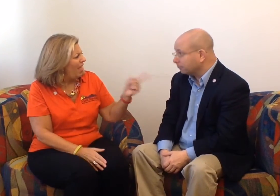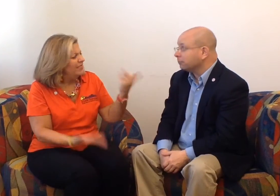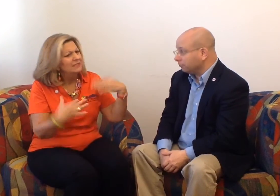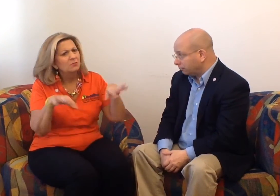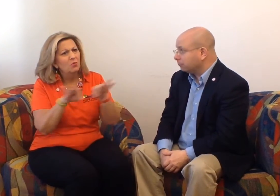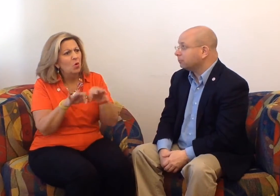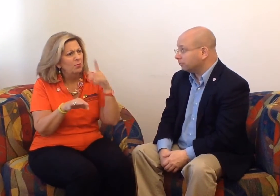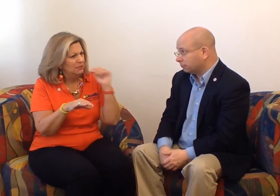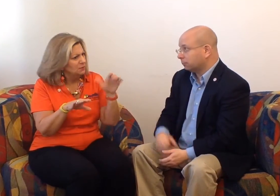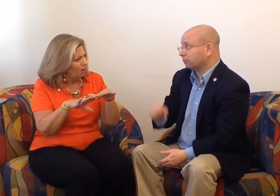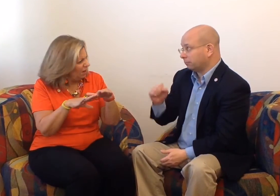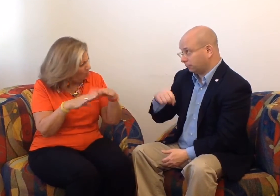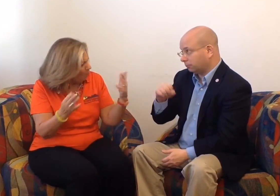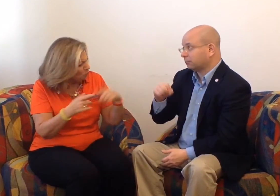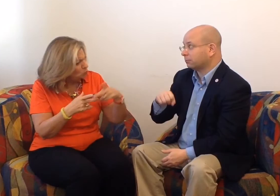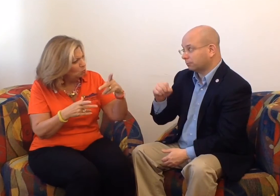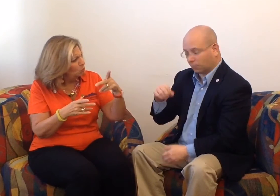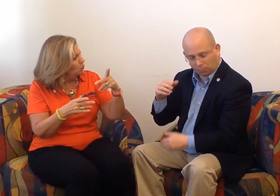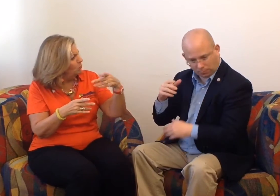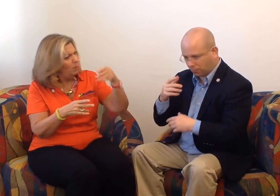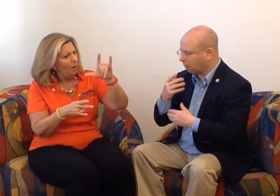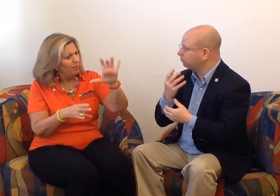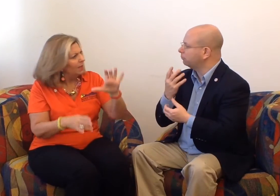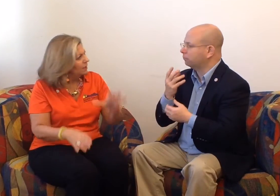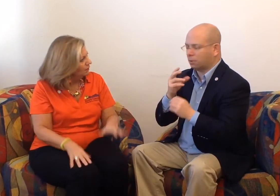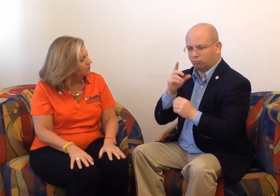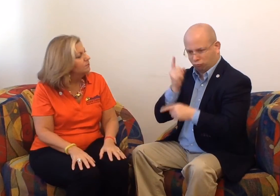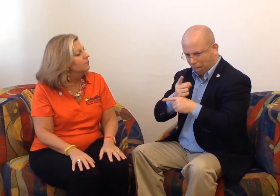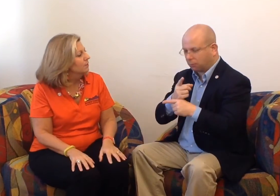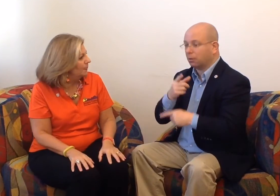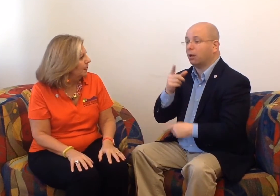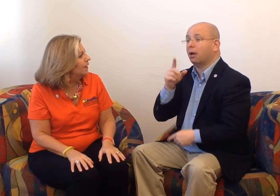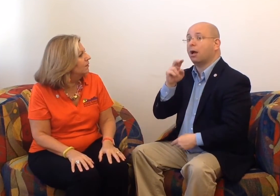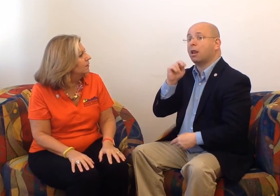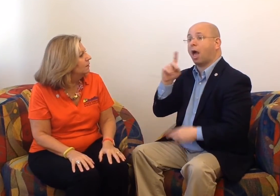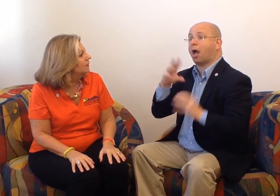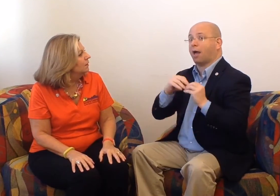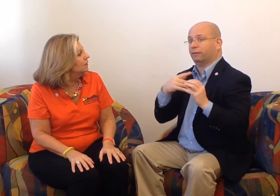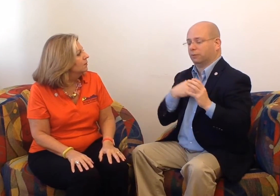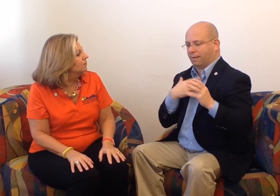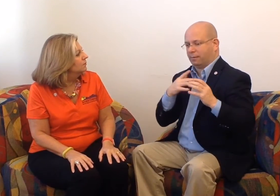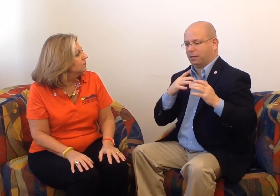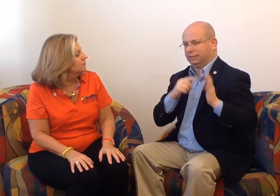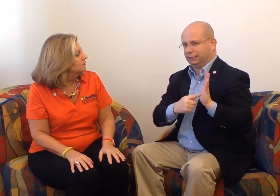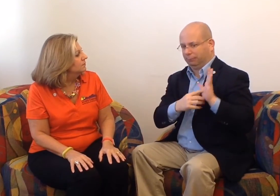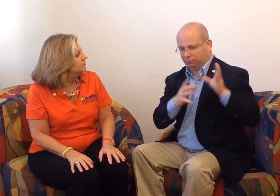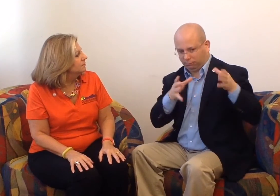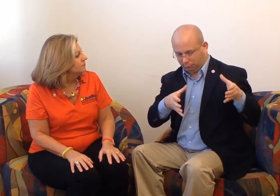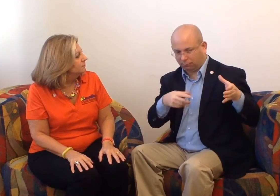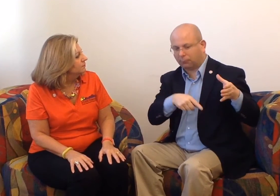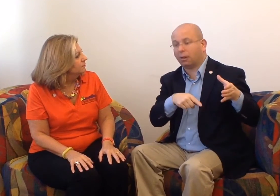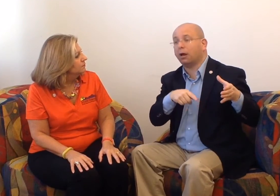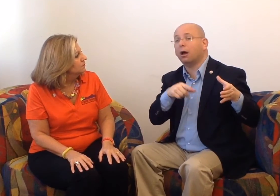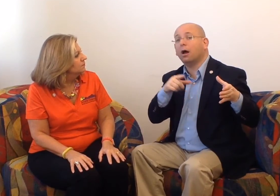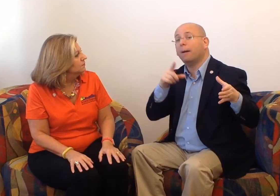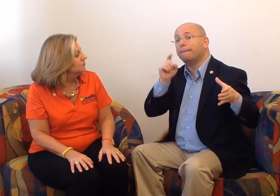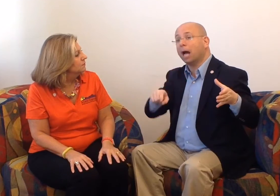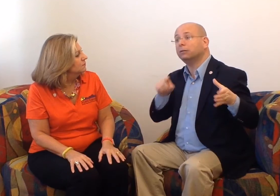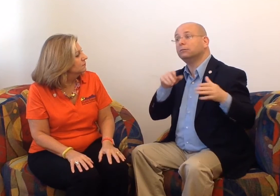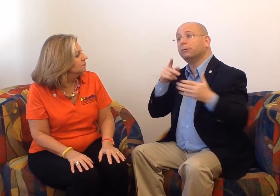Exactly. So now let's talk about the exhibit hall. I think it's important that people are aware of it because it will be open to the public. That's right. The NAD conference has an